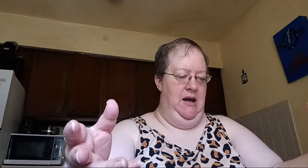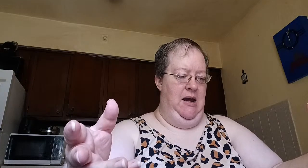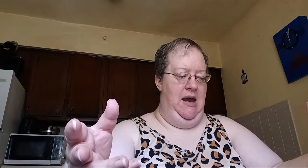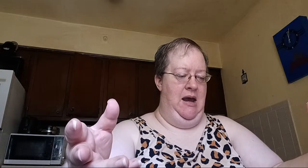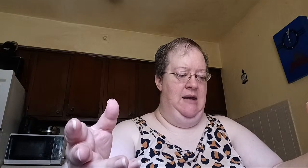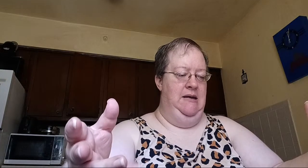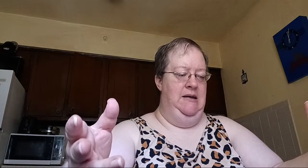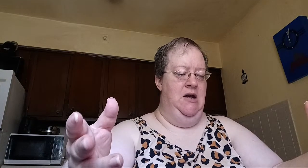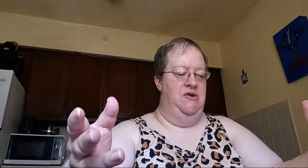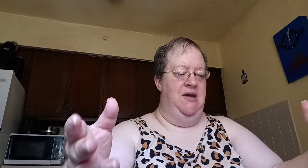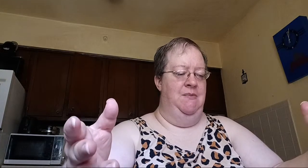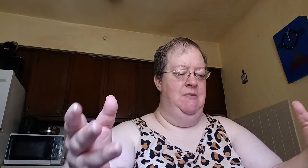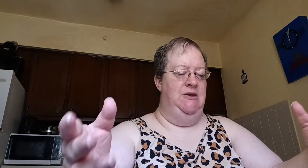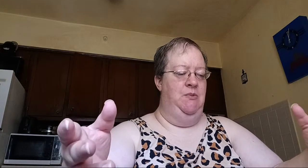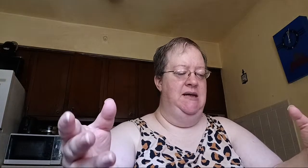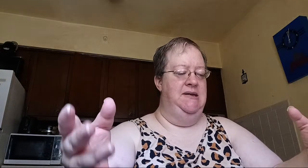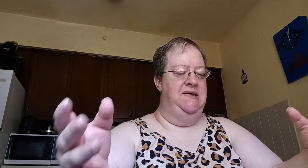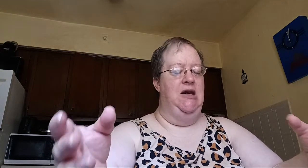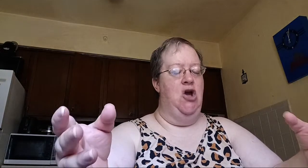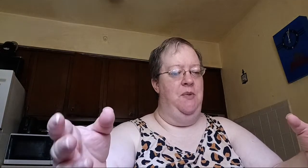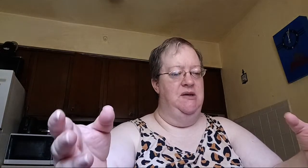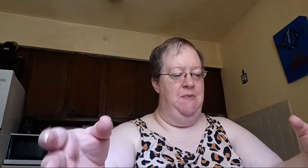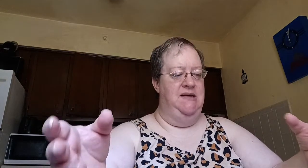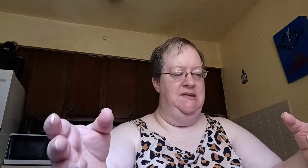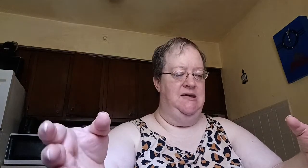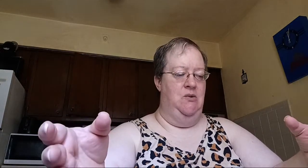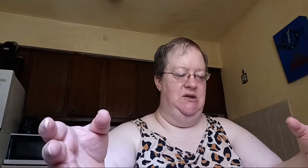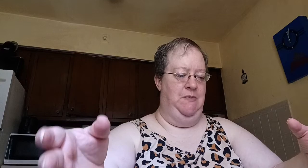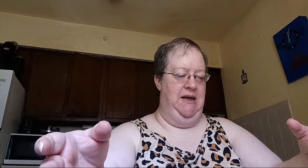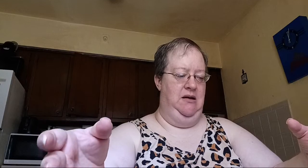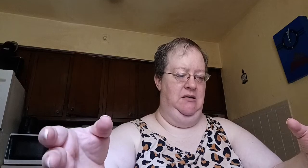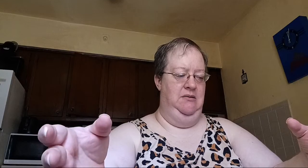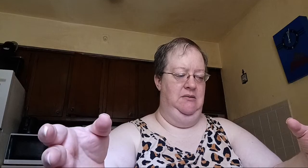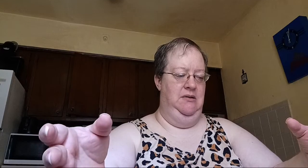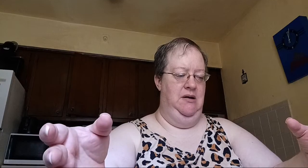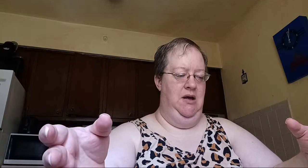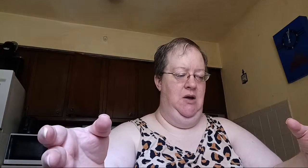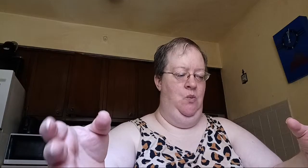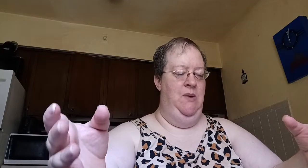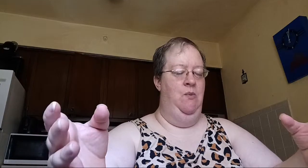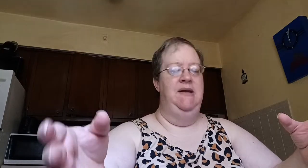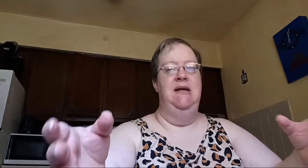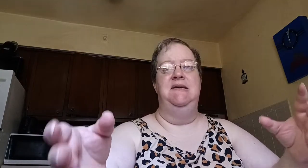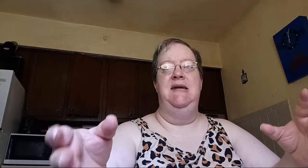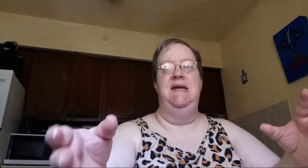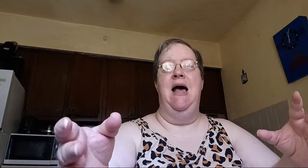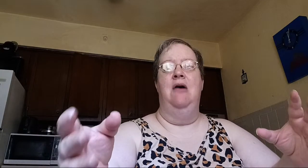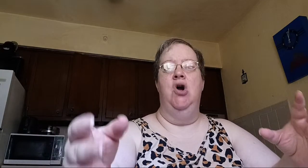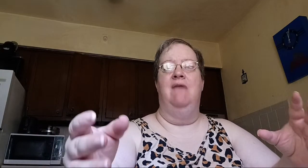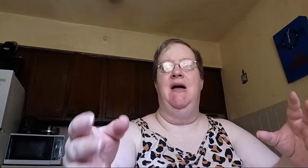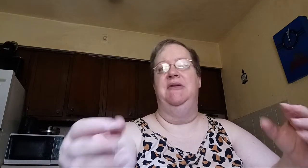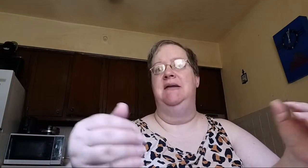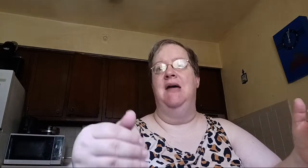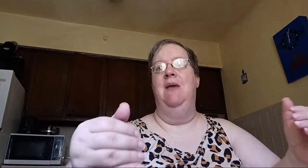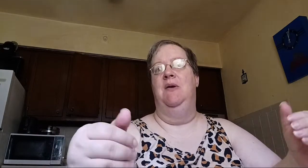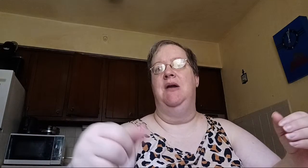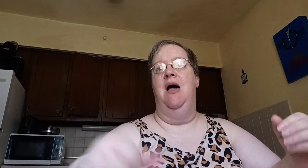And, you know, sometimes we need to seek open spaces, so to speak. We need to seek out and carve out that time with God